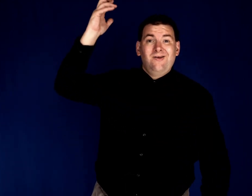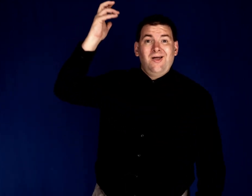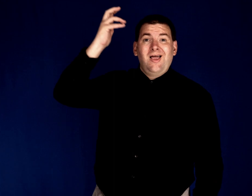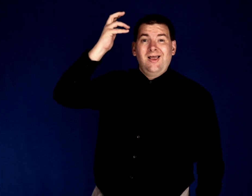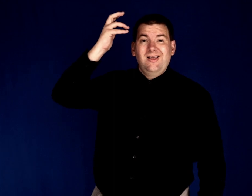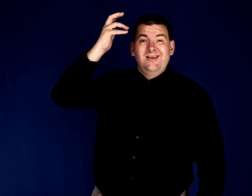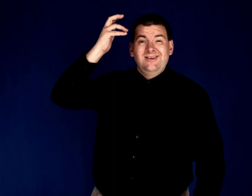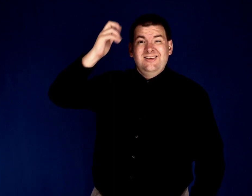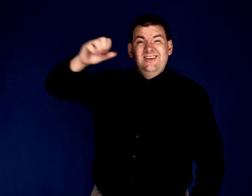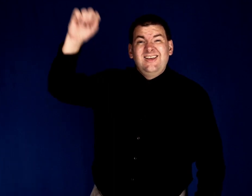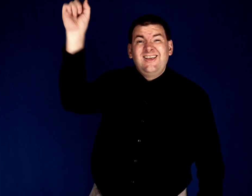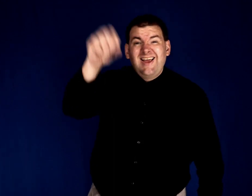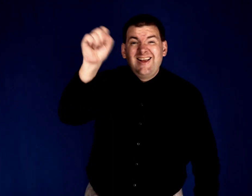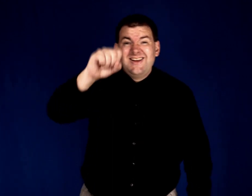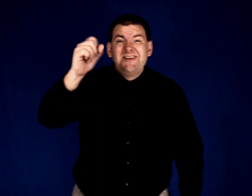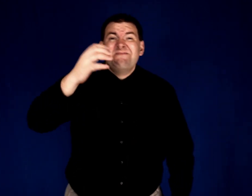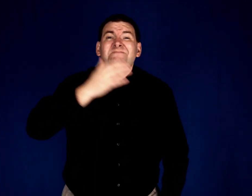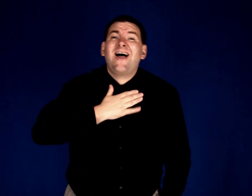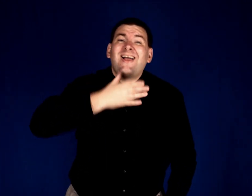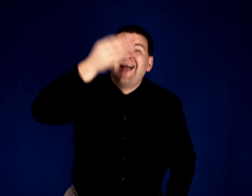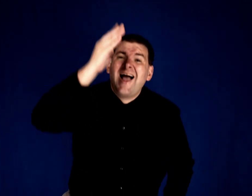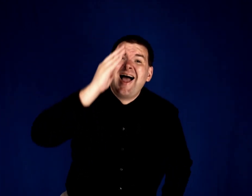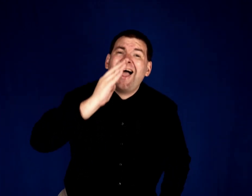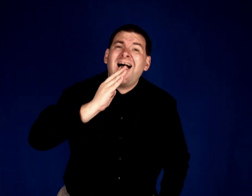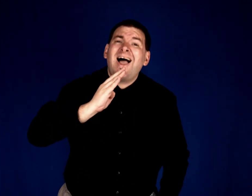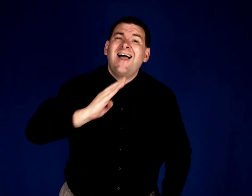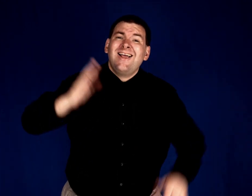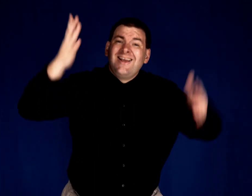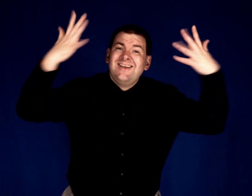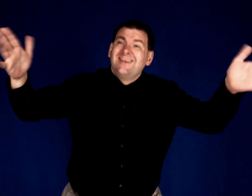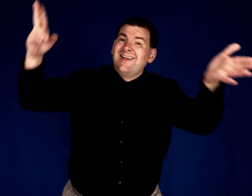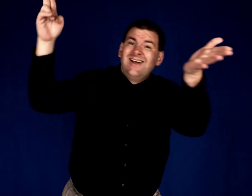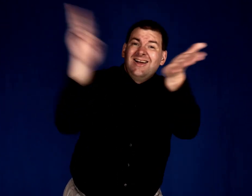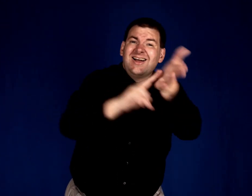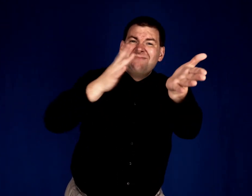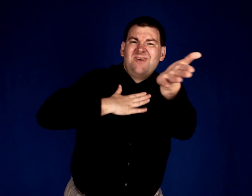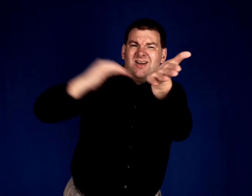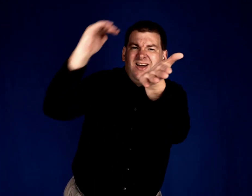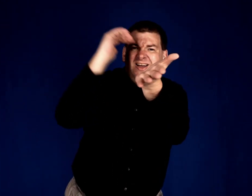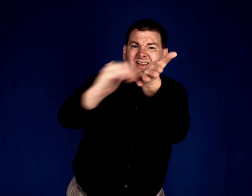grace. Yes, my God, He signed my pardon,